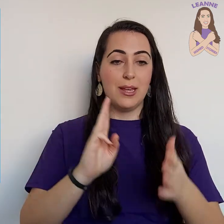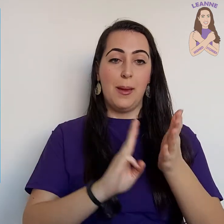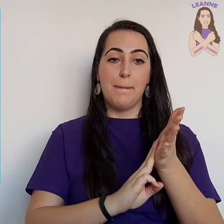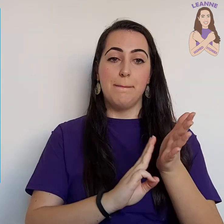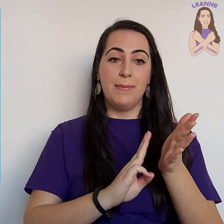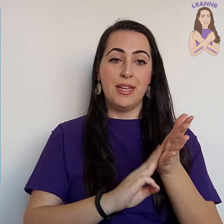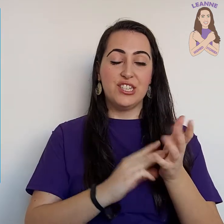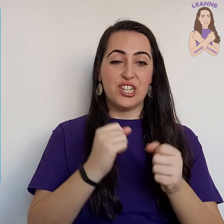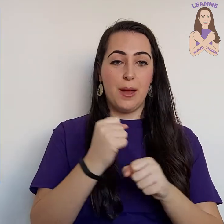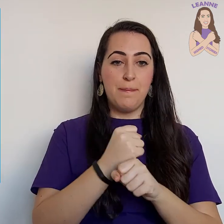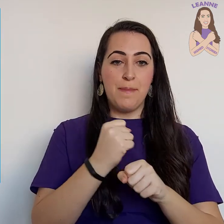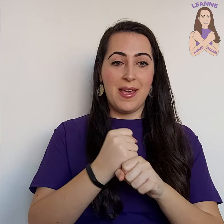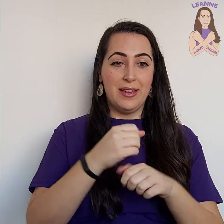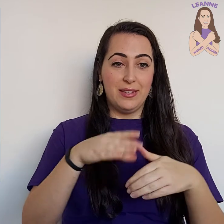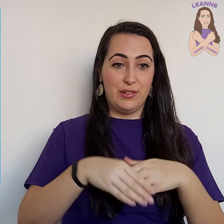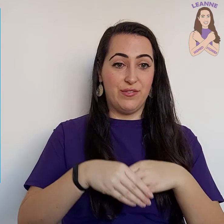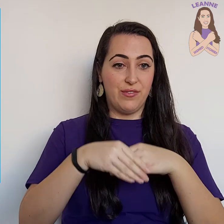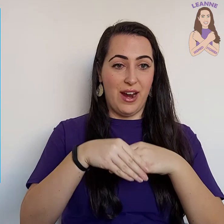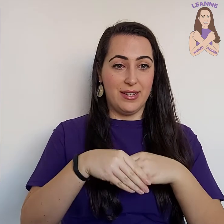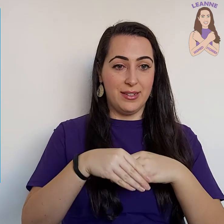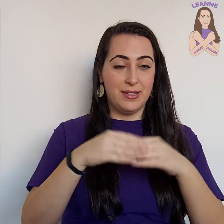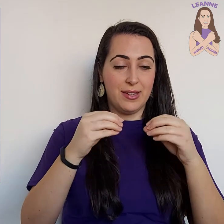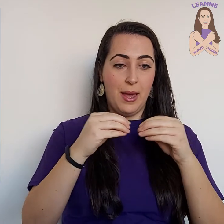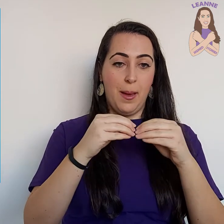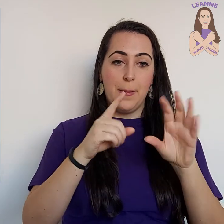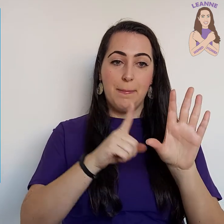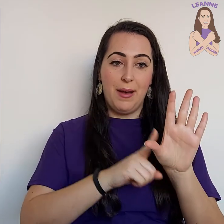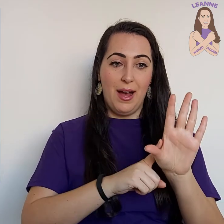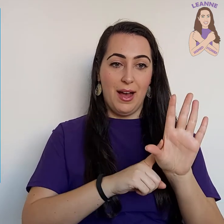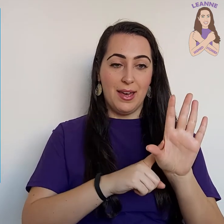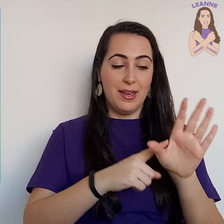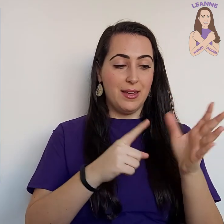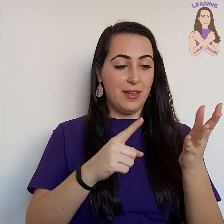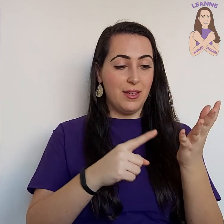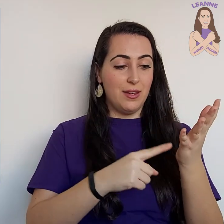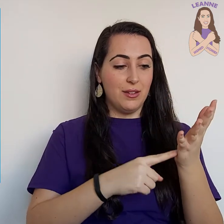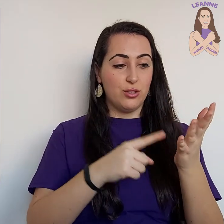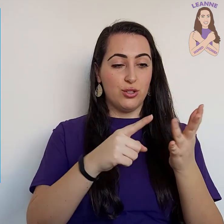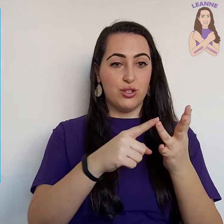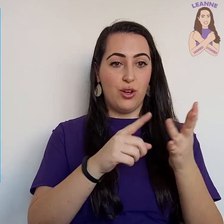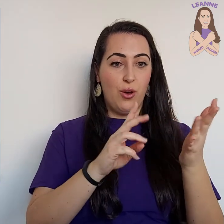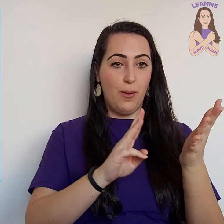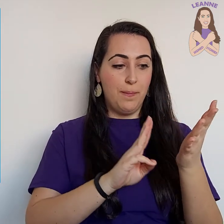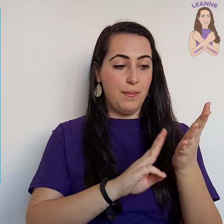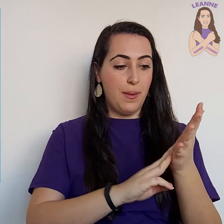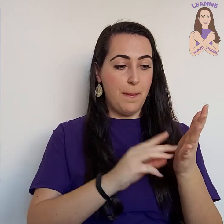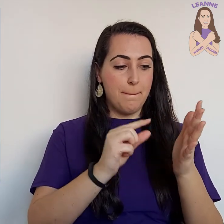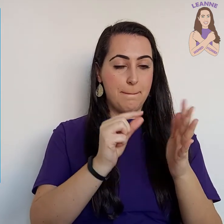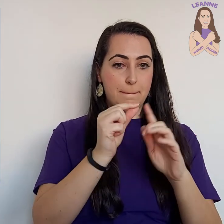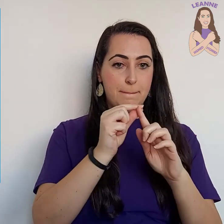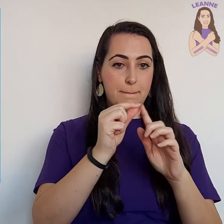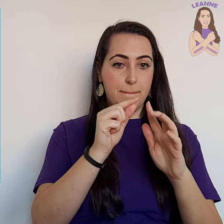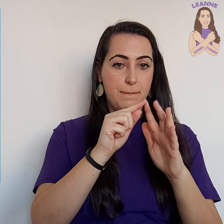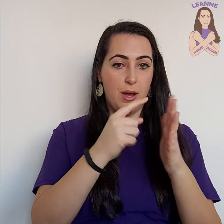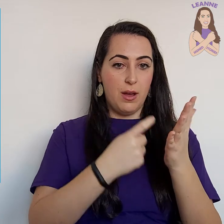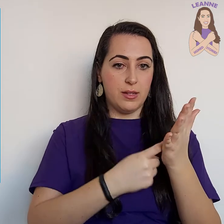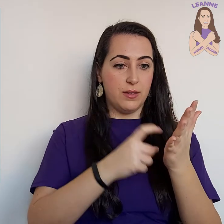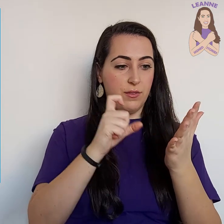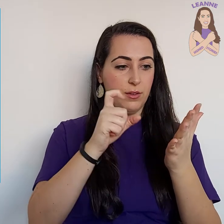Misha Makes Friends by Tom Percival.